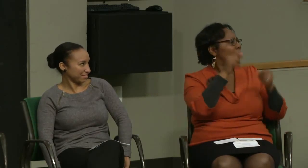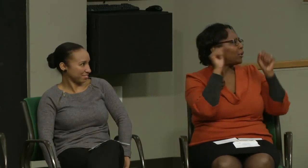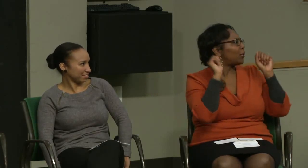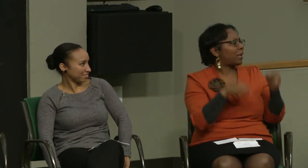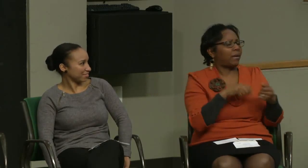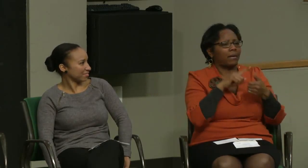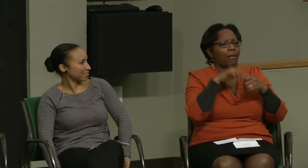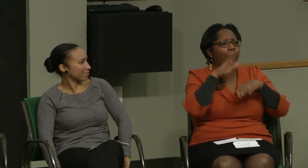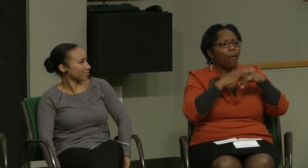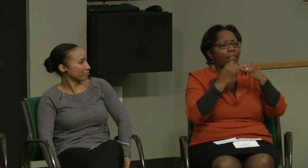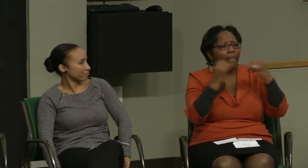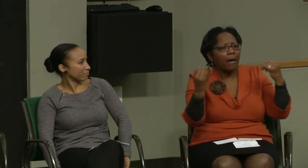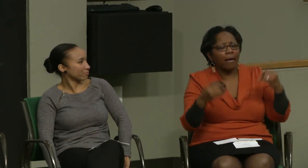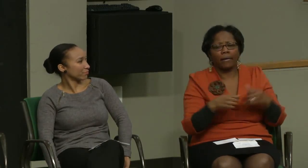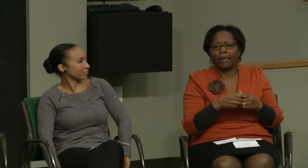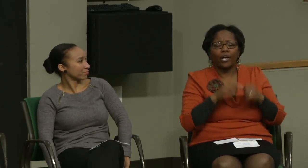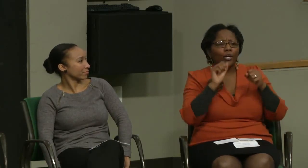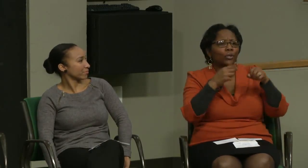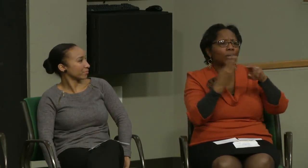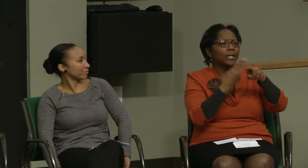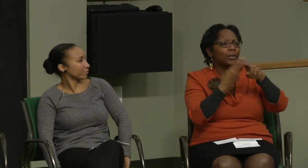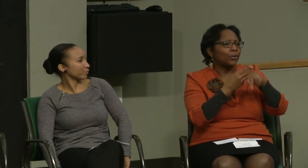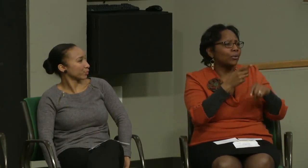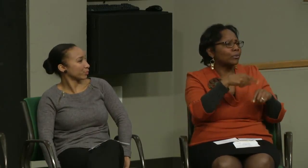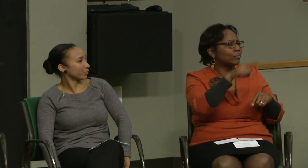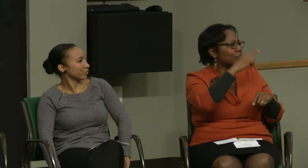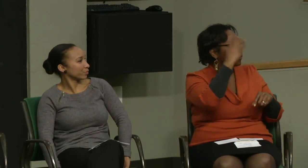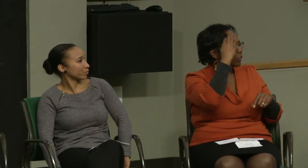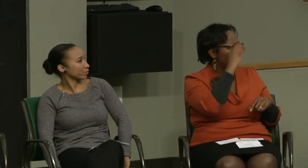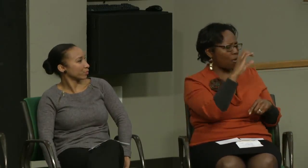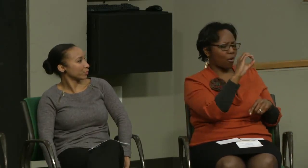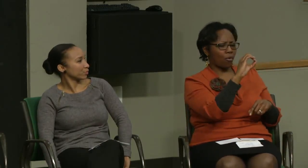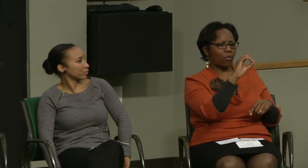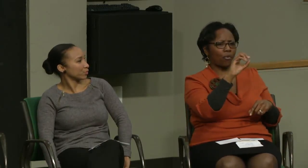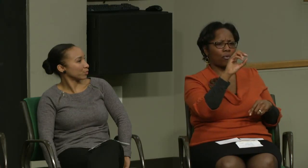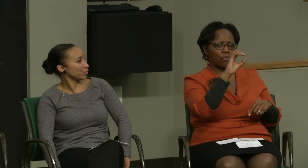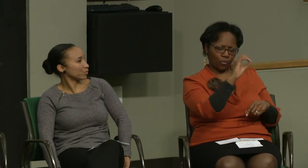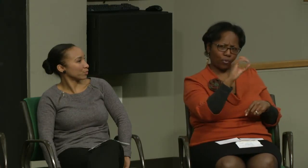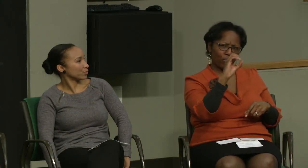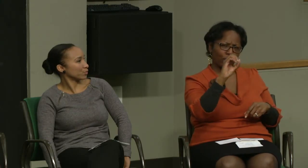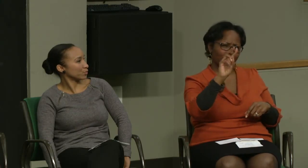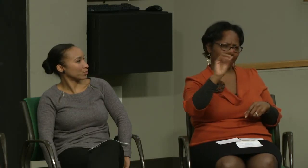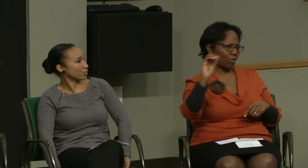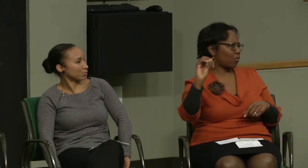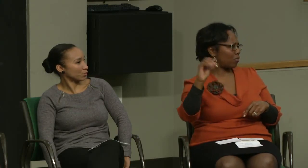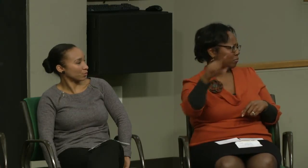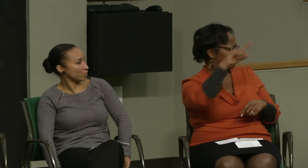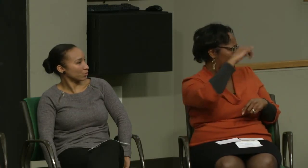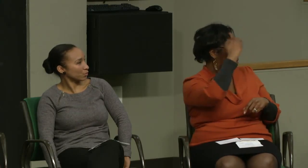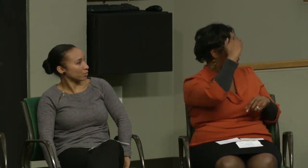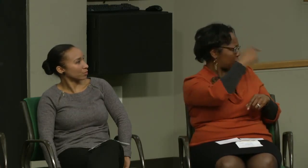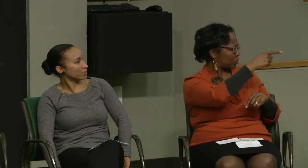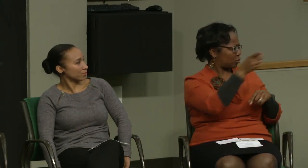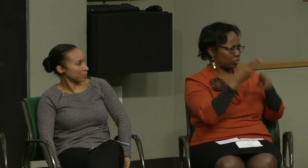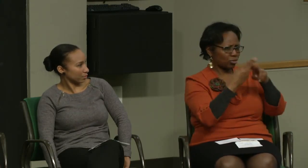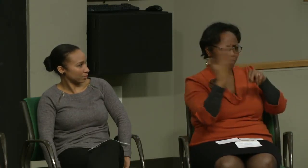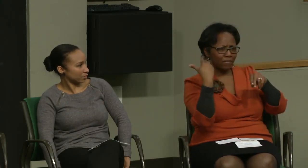unlimited because you can meet online, online, you can use Uvoo. I'm not sure if you're